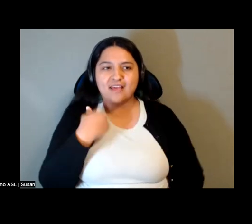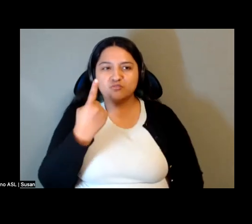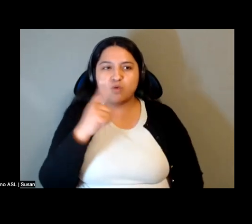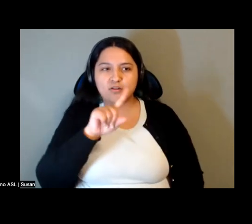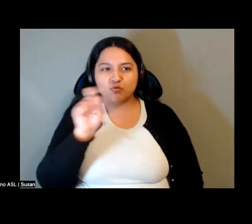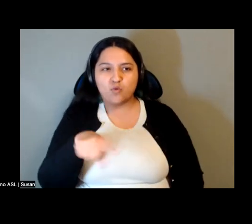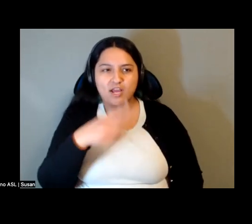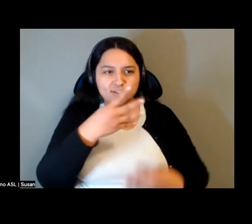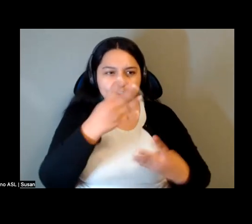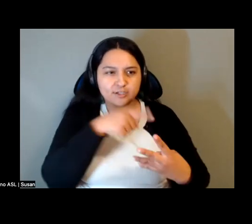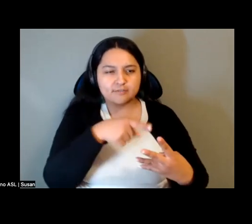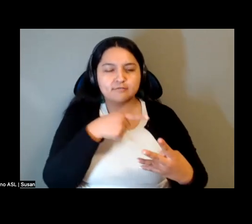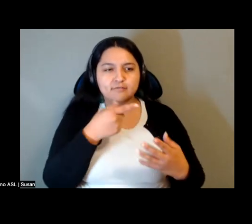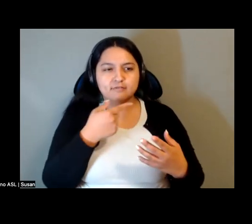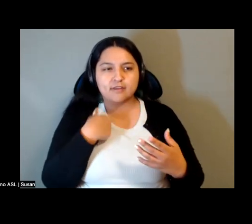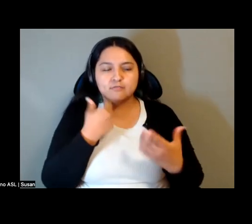briefly.